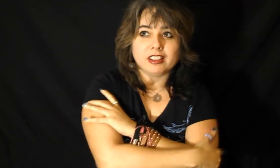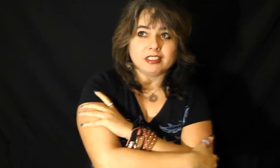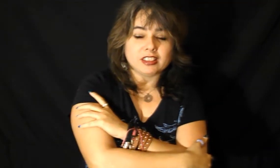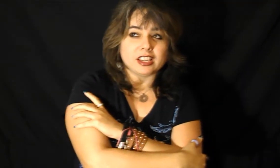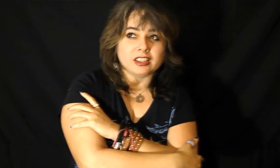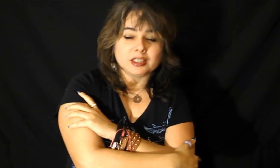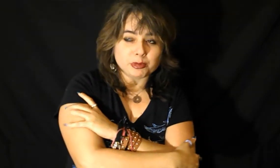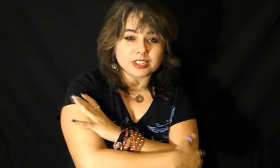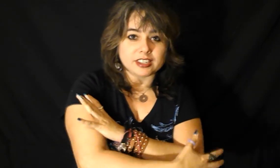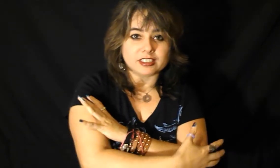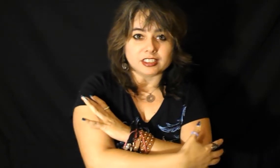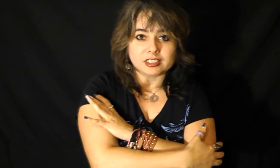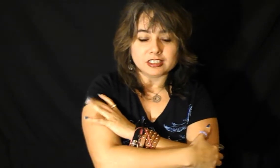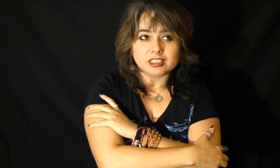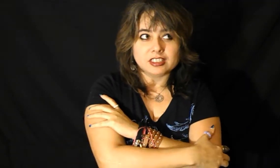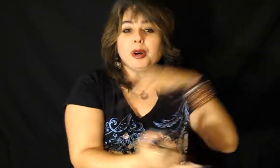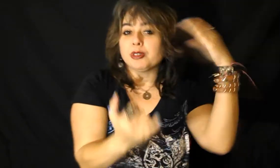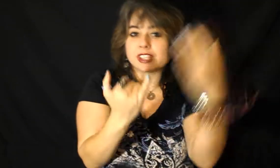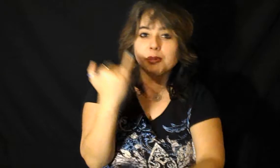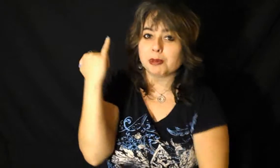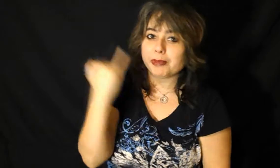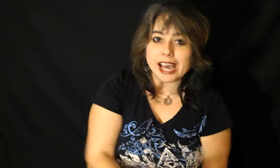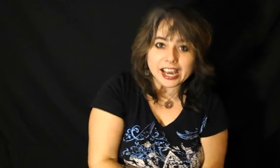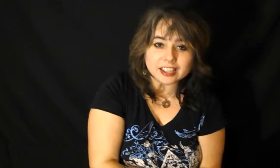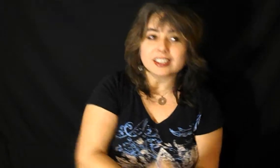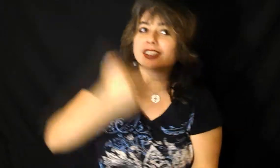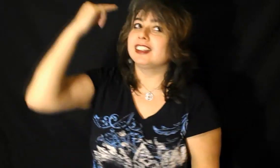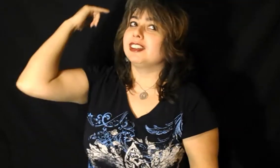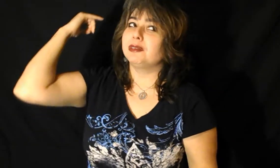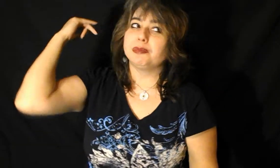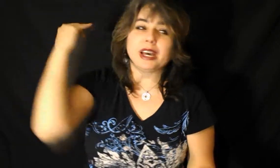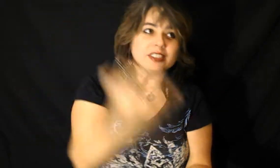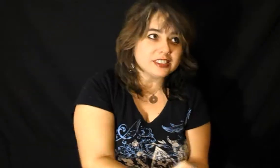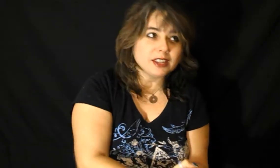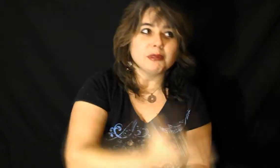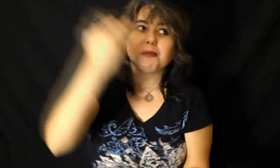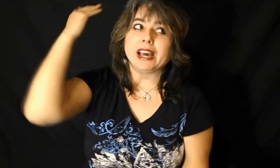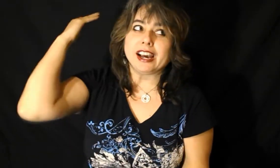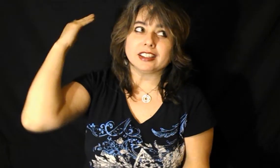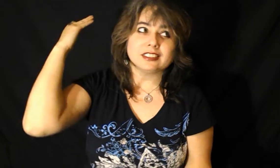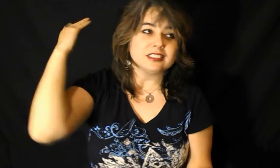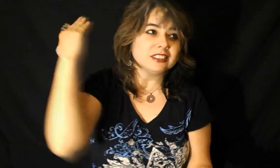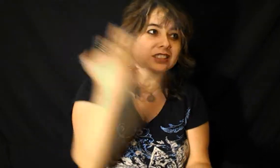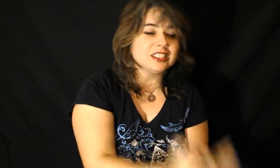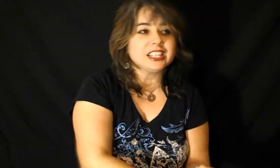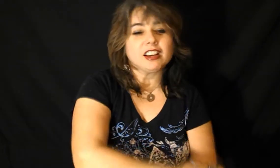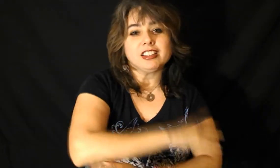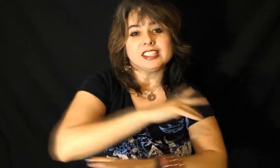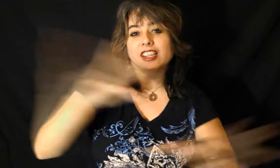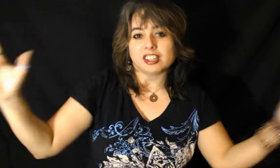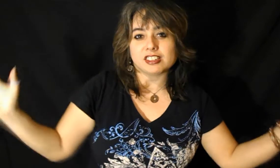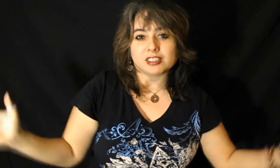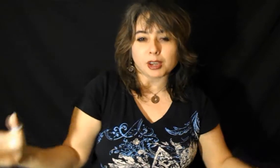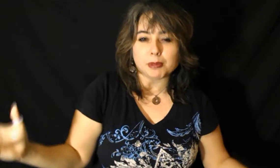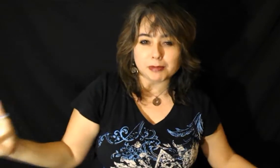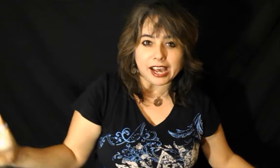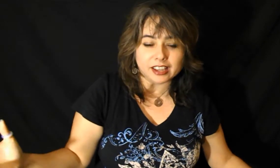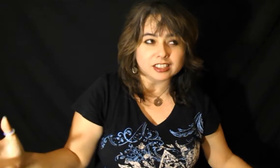thing in particular Bo is coming back patches coming back like all these characters are coming back